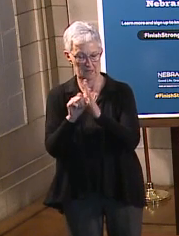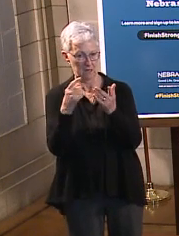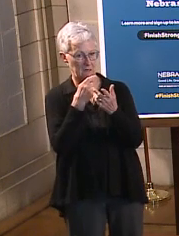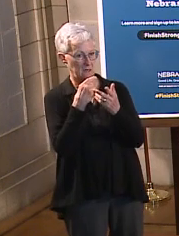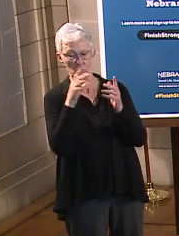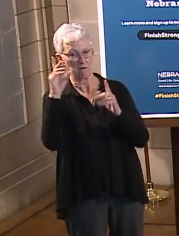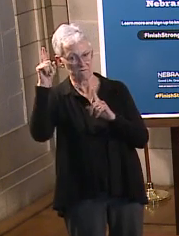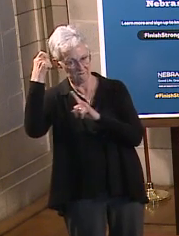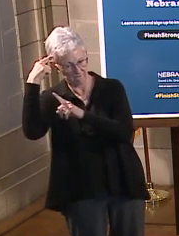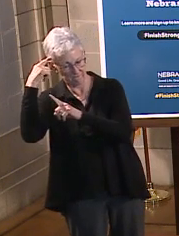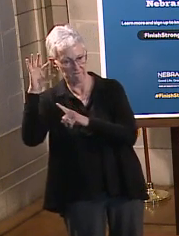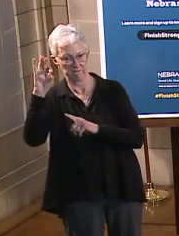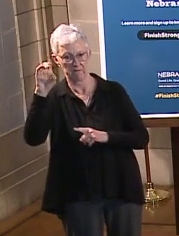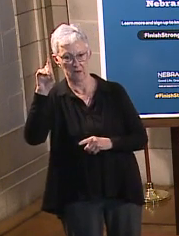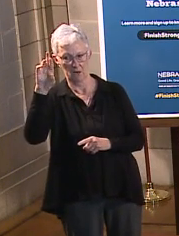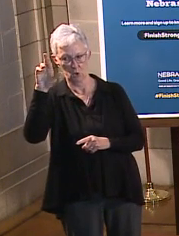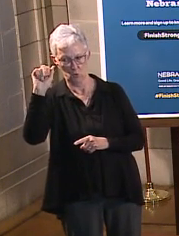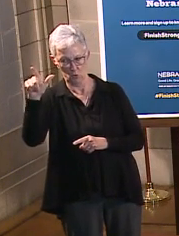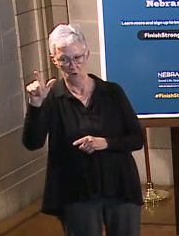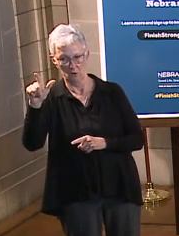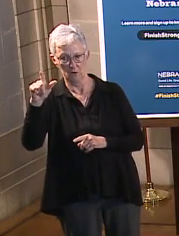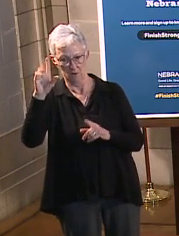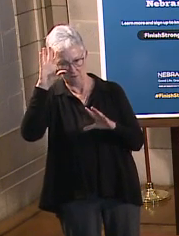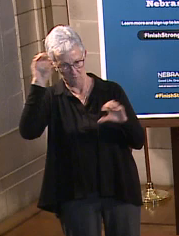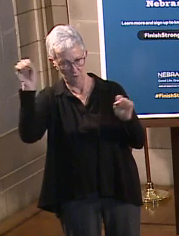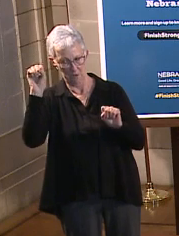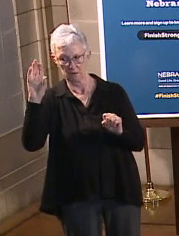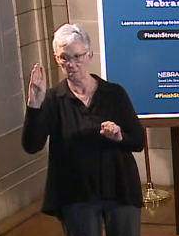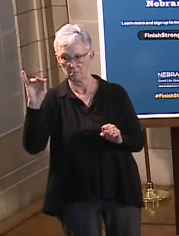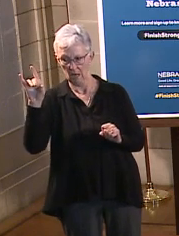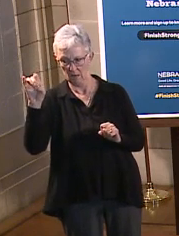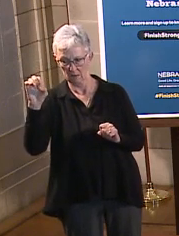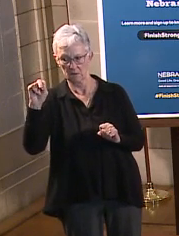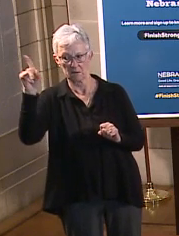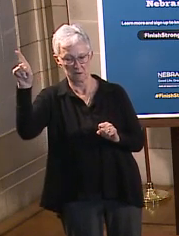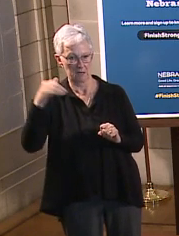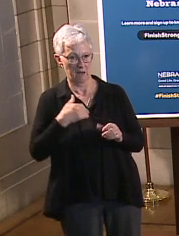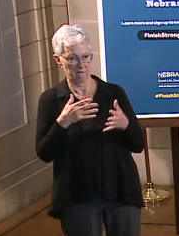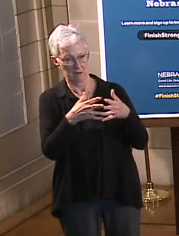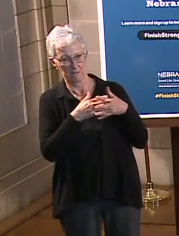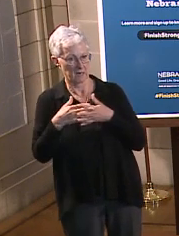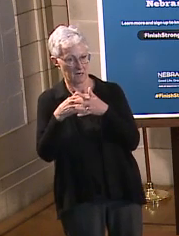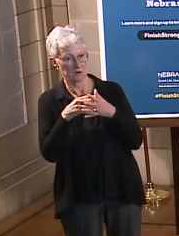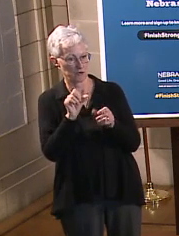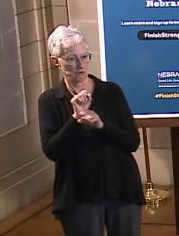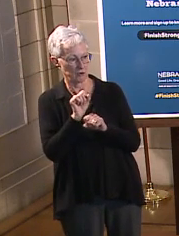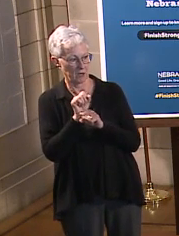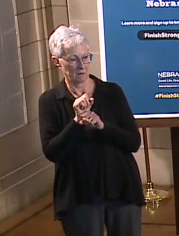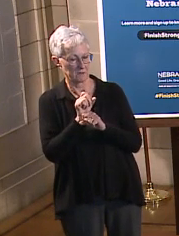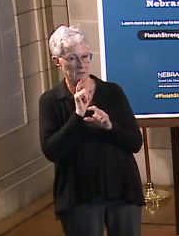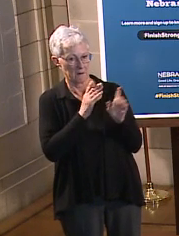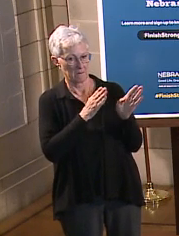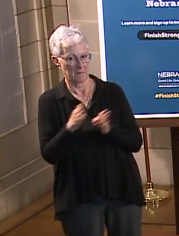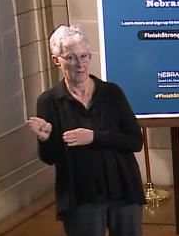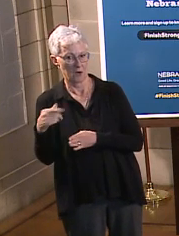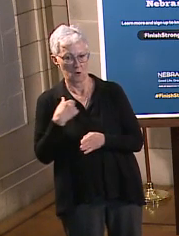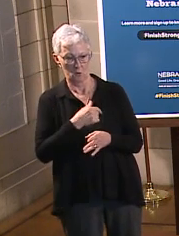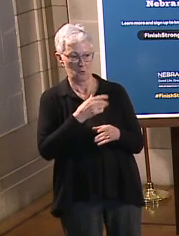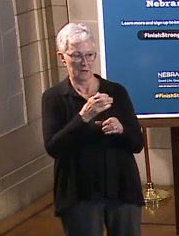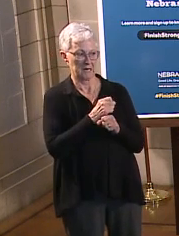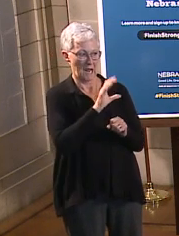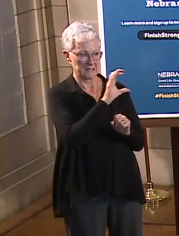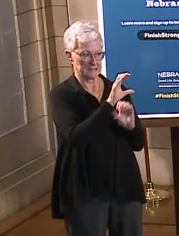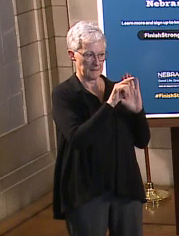by Biden's American Jobs Plan. Nebraska Infrastructure received a C-grade on Infrastructure Report